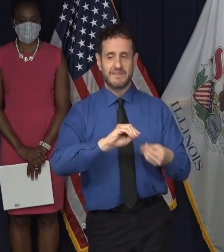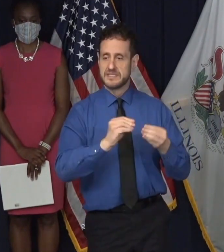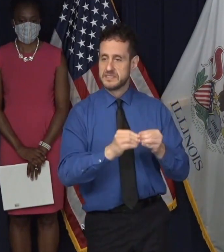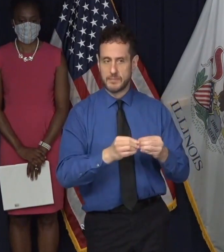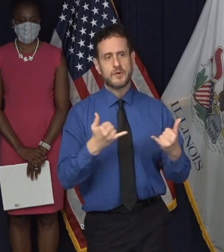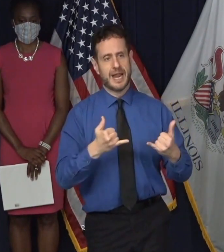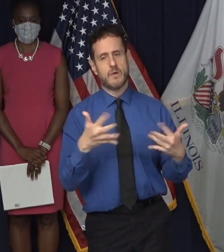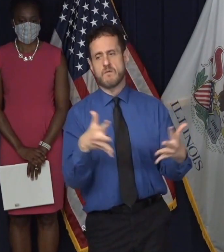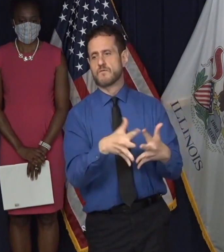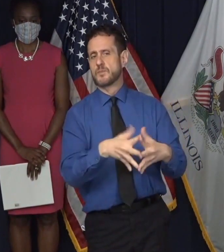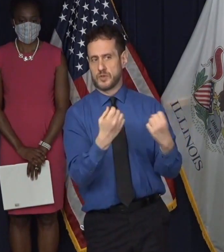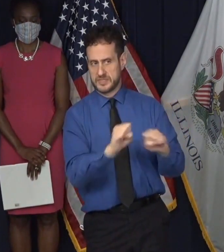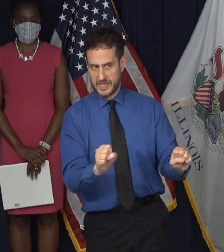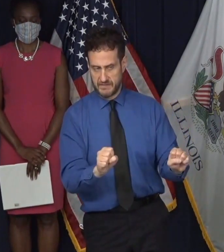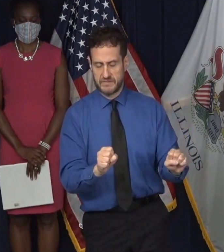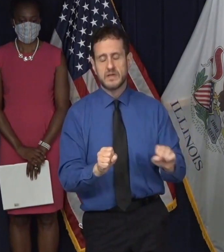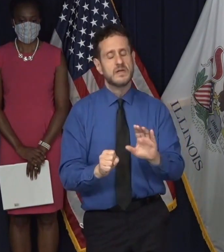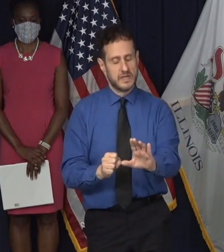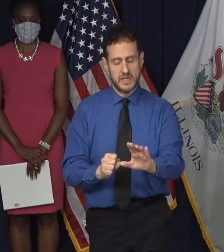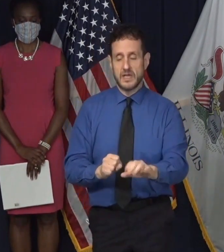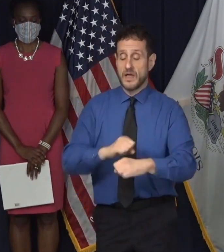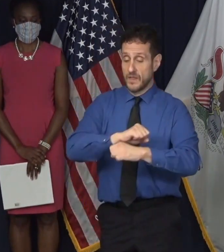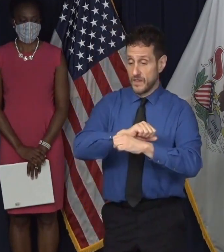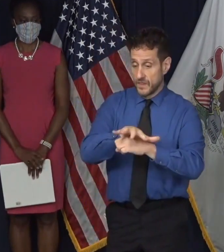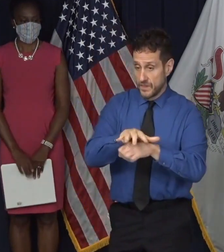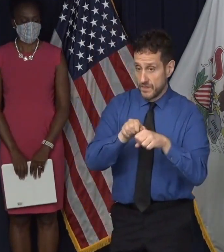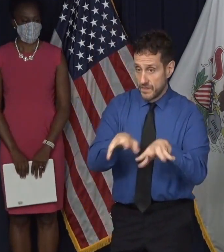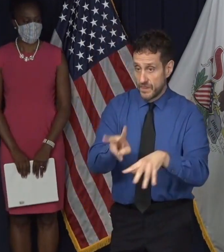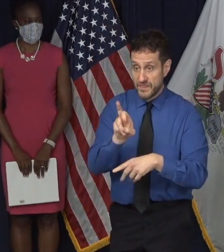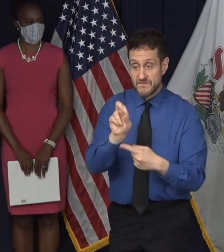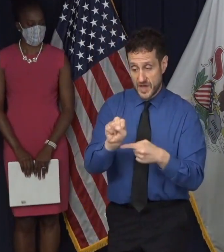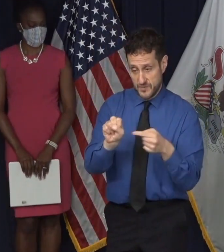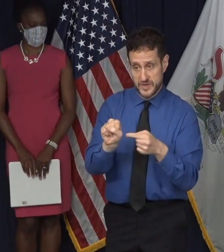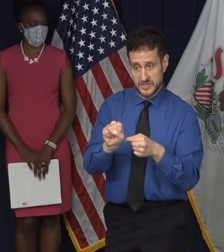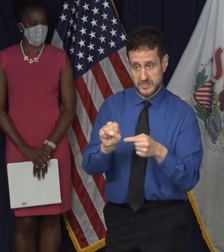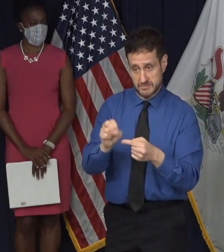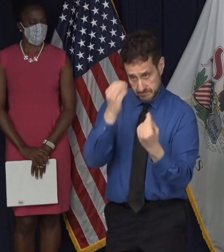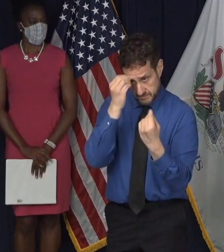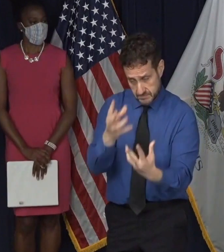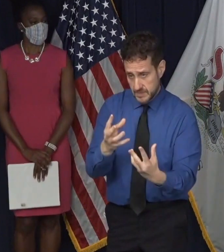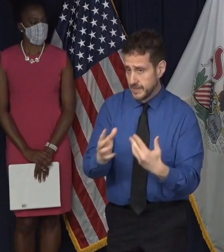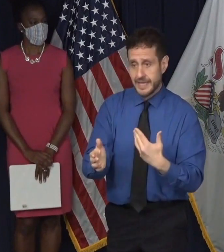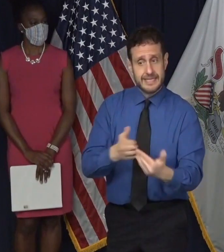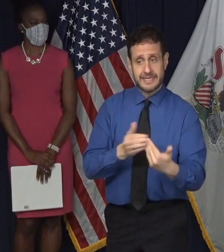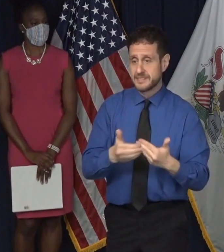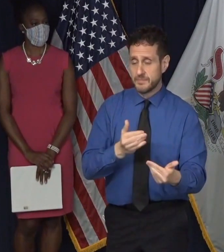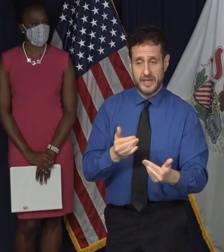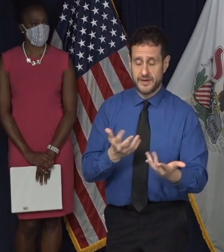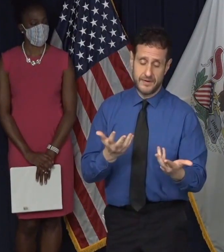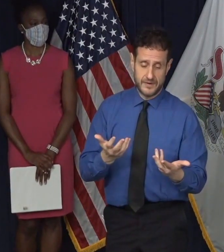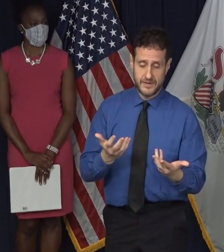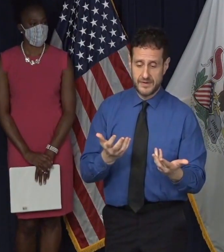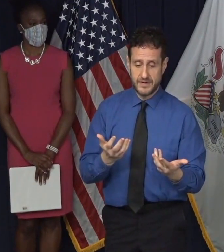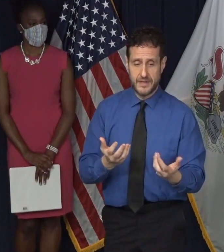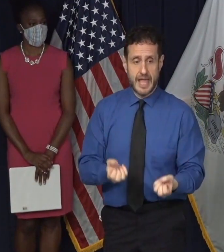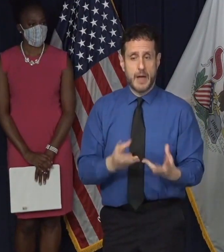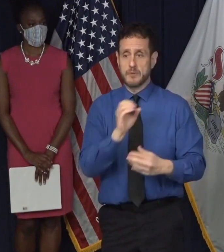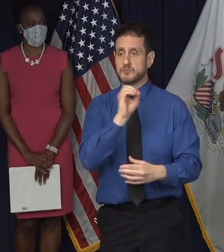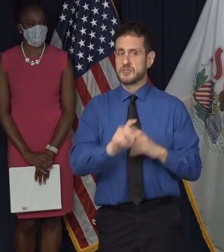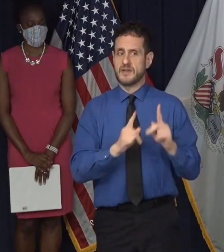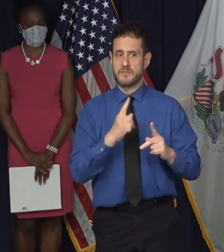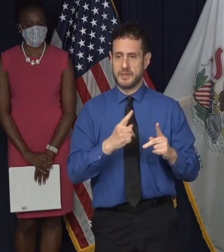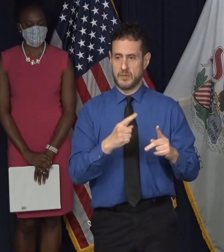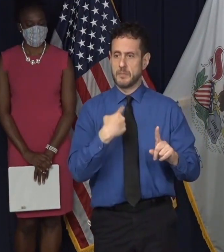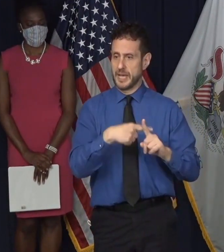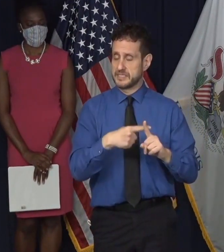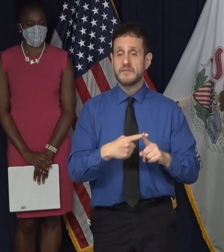safe. The virus, by the way, even when you get your, just so you know, no matter what your positivity level is, the virus is still